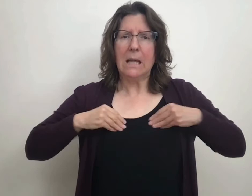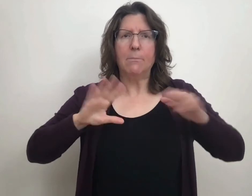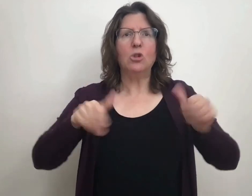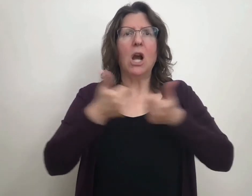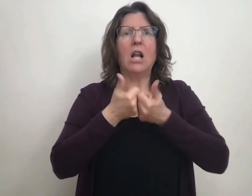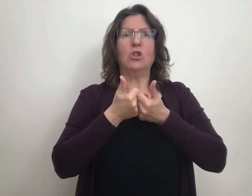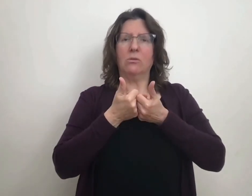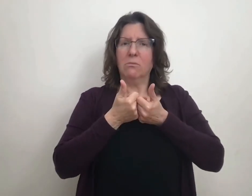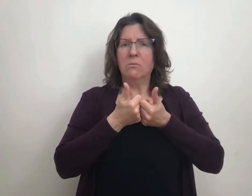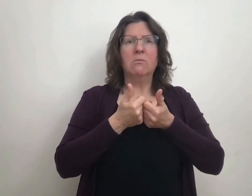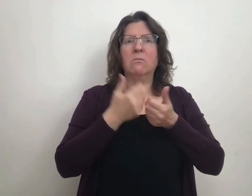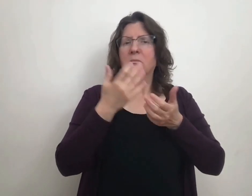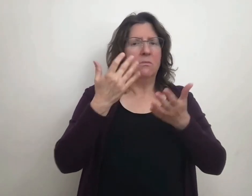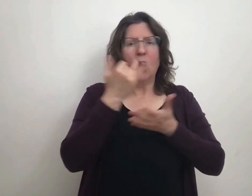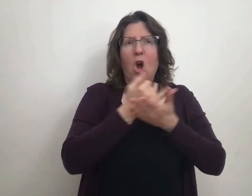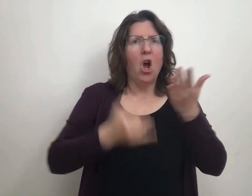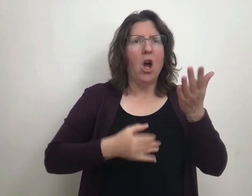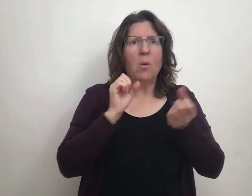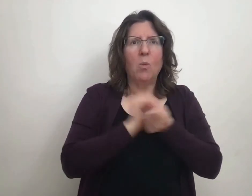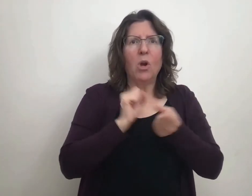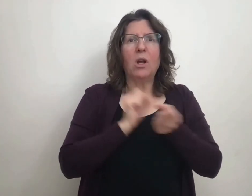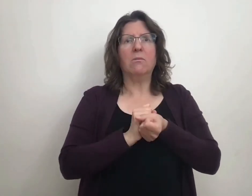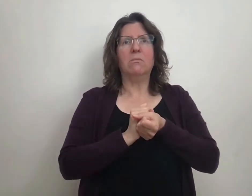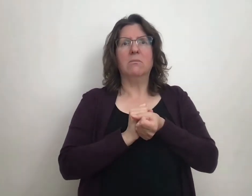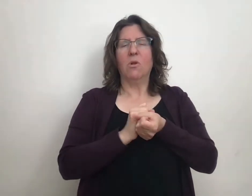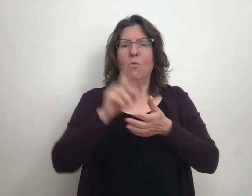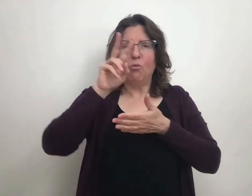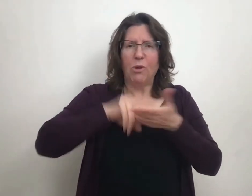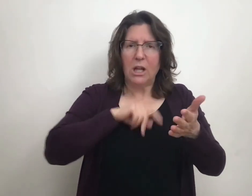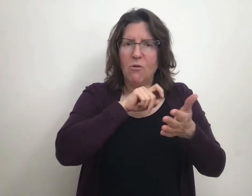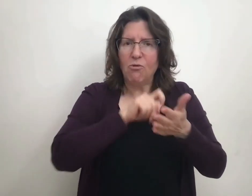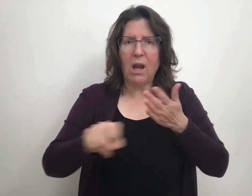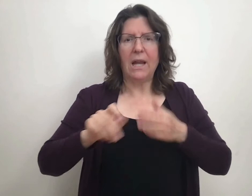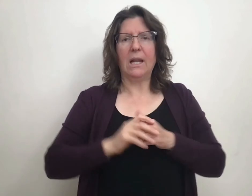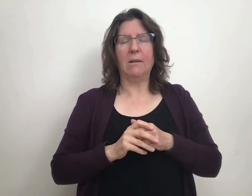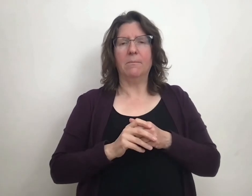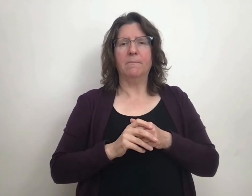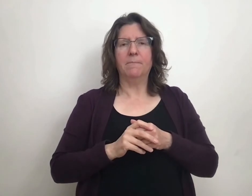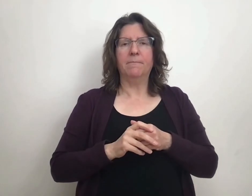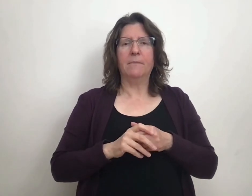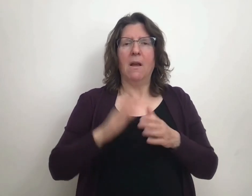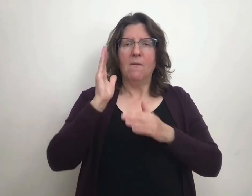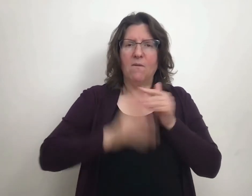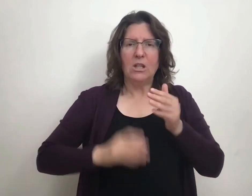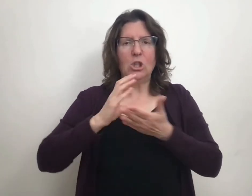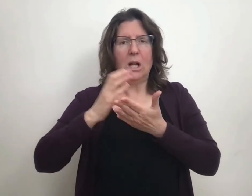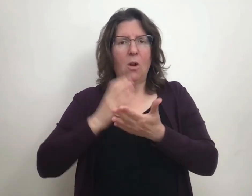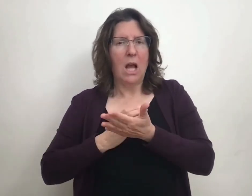The students started taking on more challenging assignments in art, reading and writing, and academic knowledge.